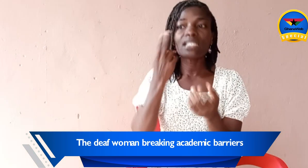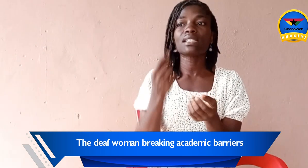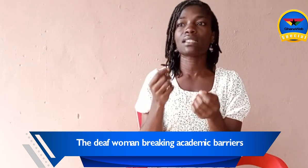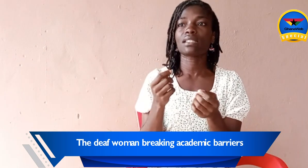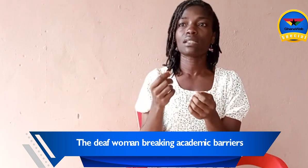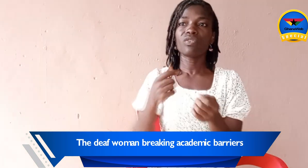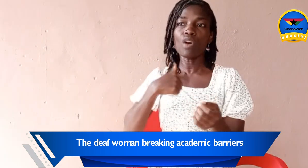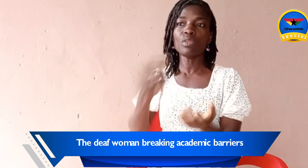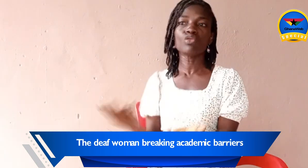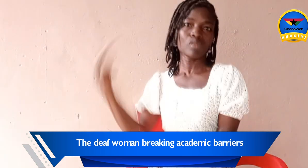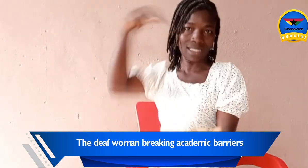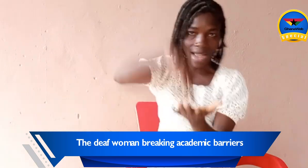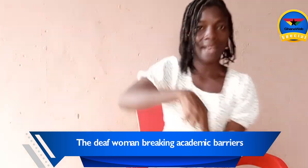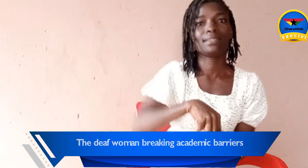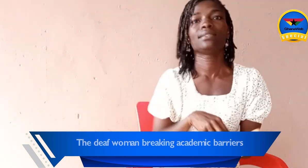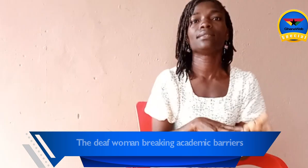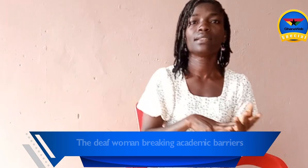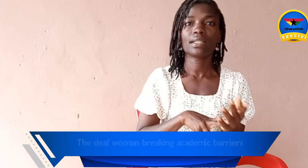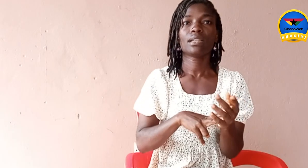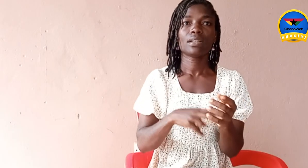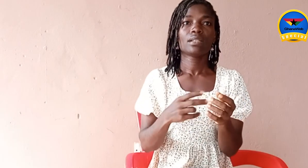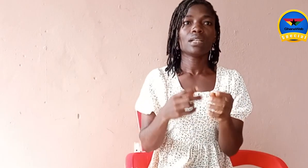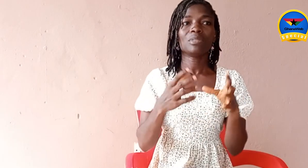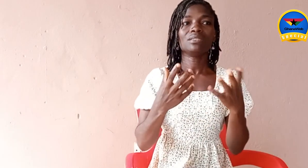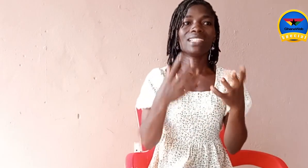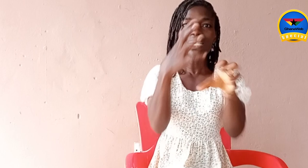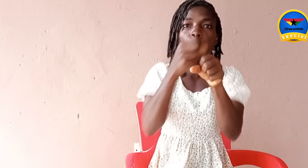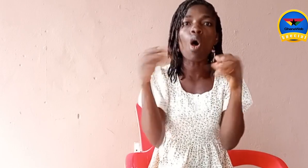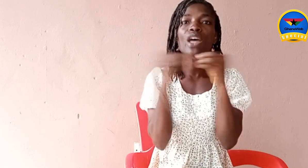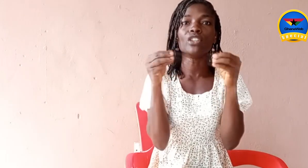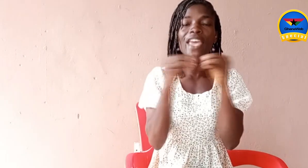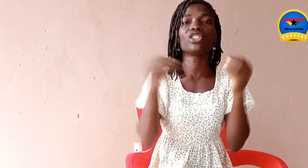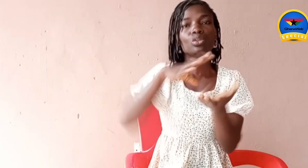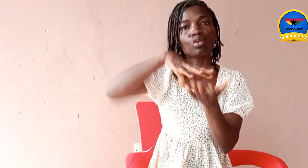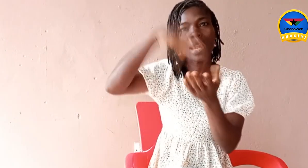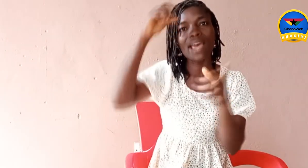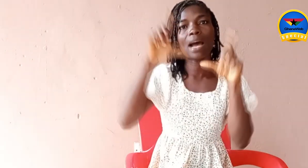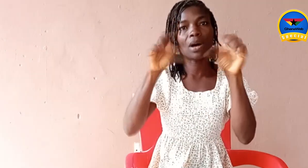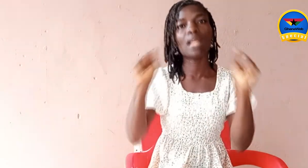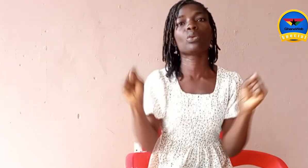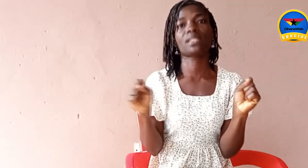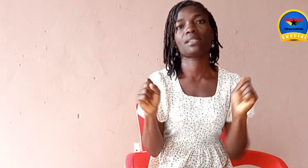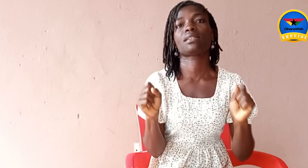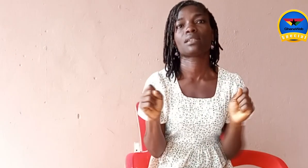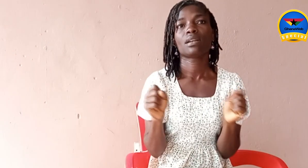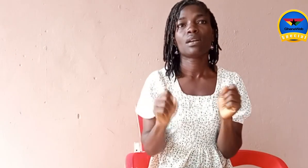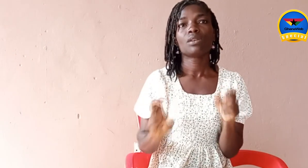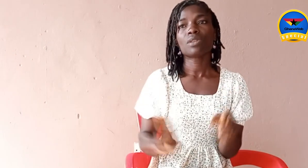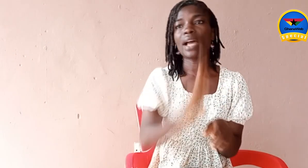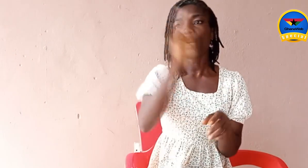for me to stand. I mean, to get more education, to learn about linguists, so that I can use